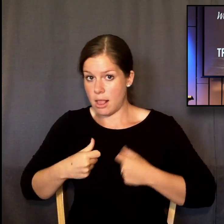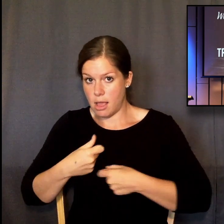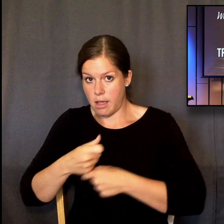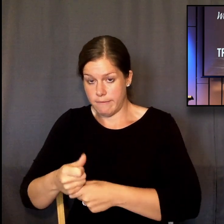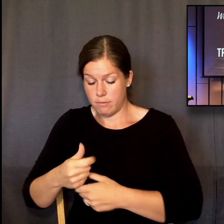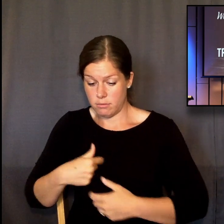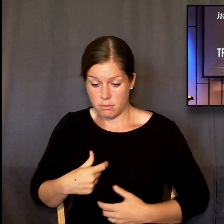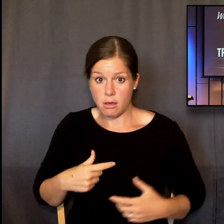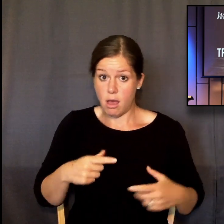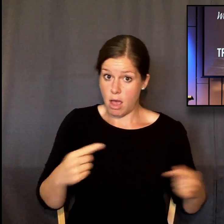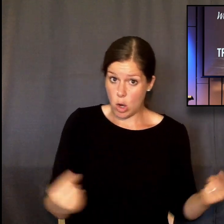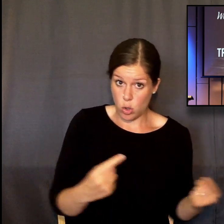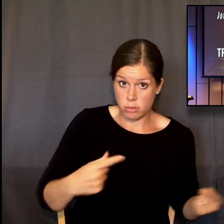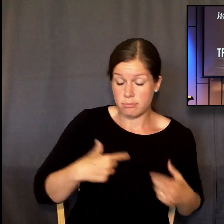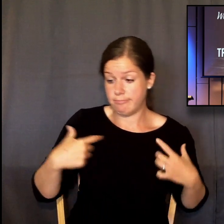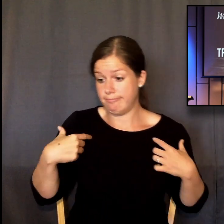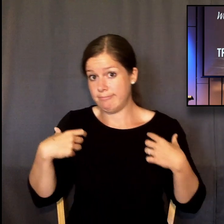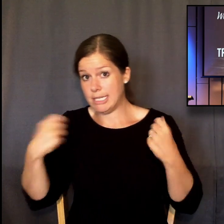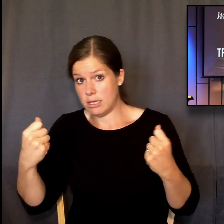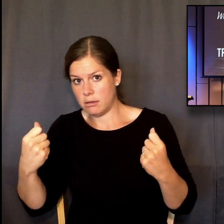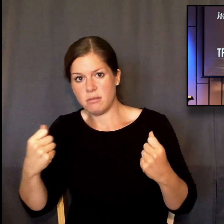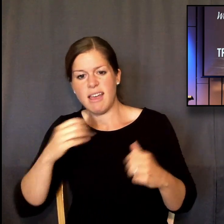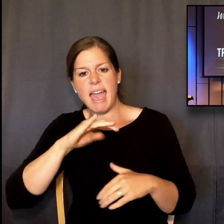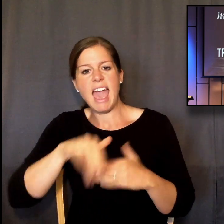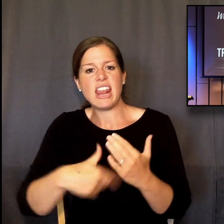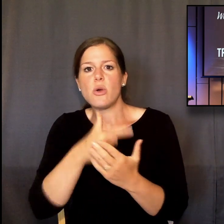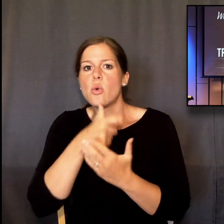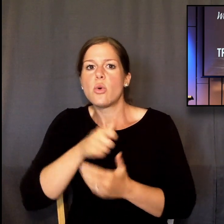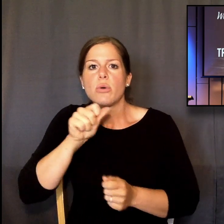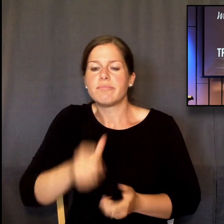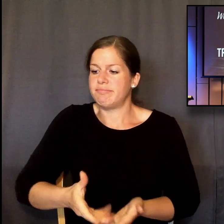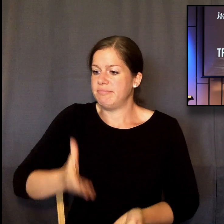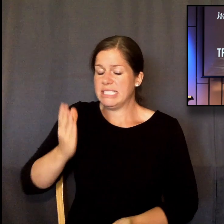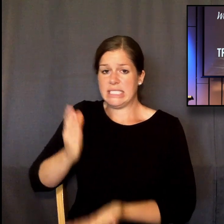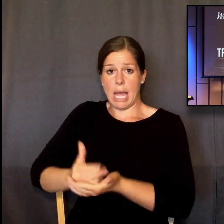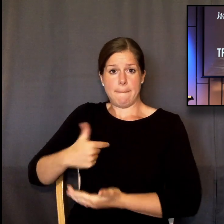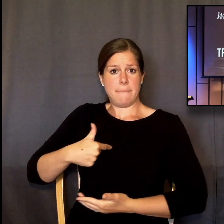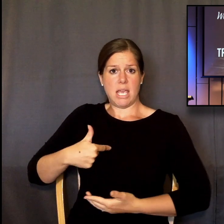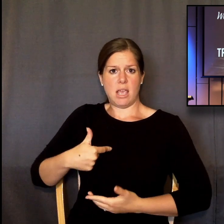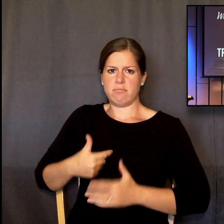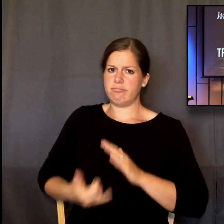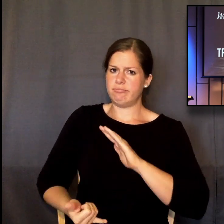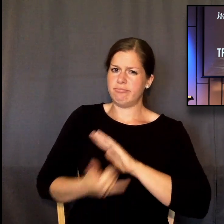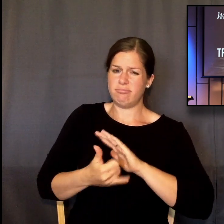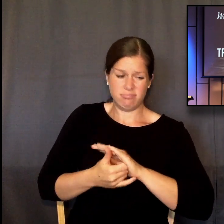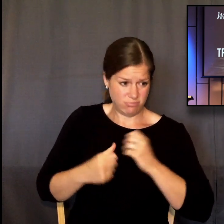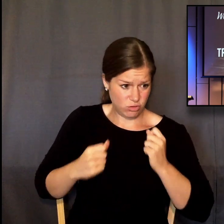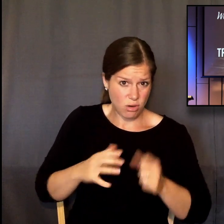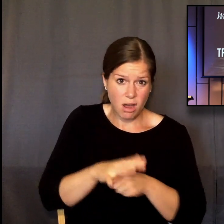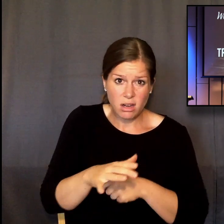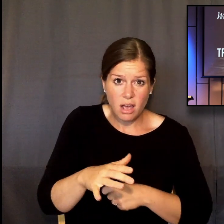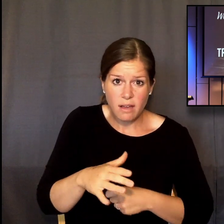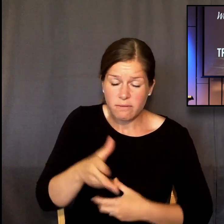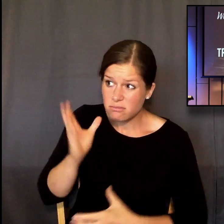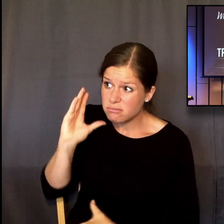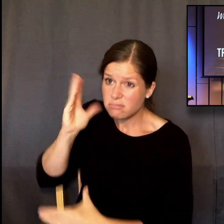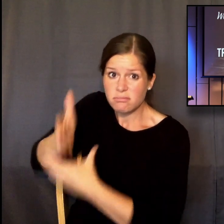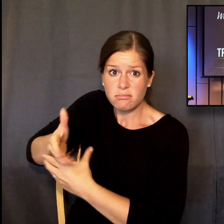wound, I heal, and there is none who can deliver out of my hand. There is no one strong enough. There's no one with the ability to